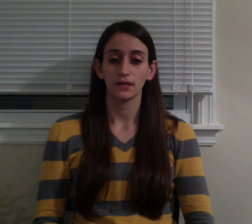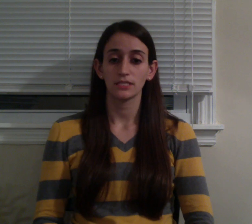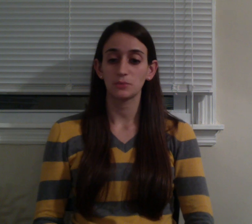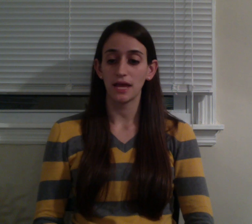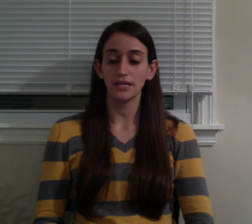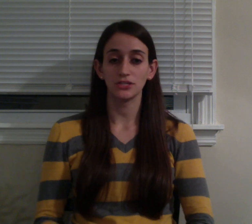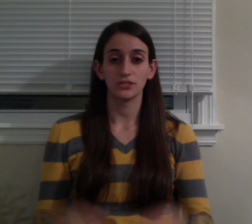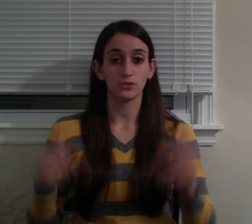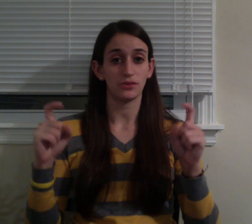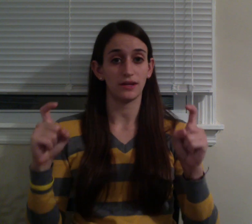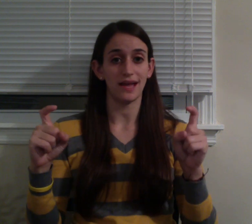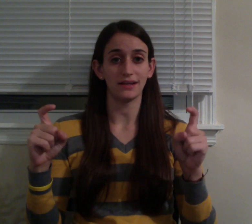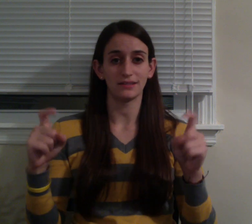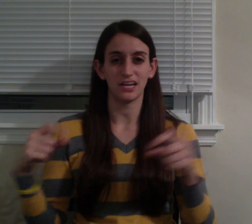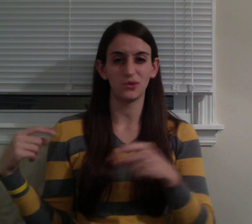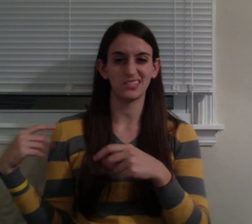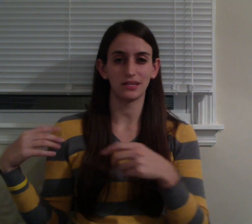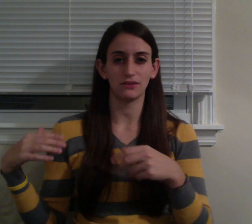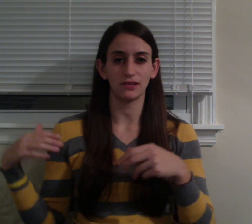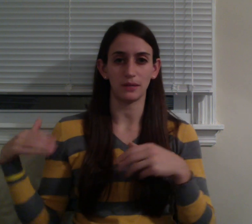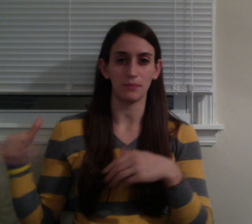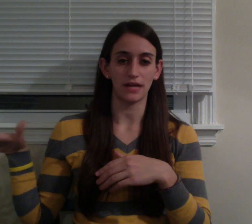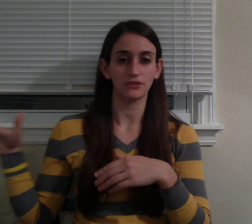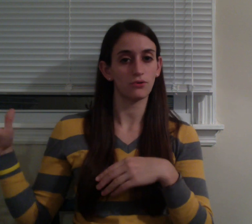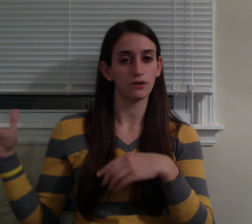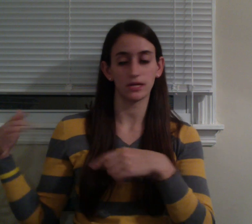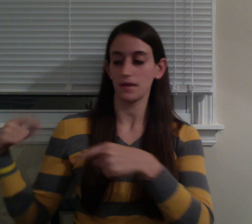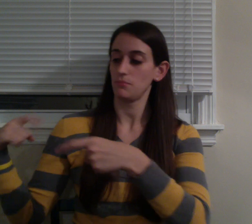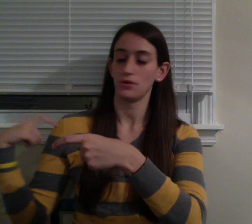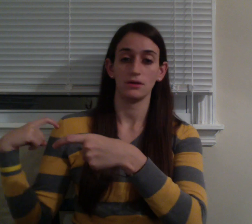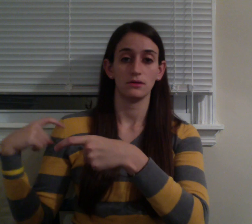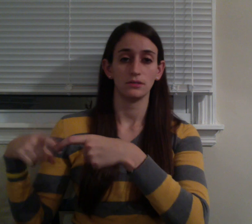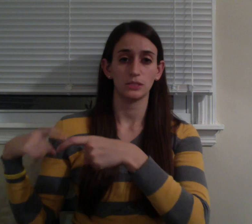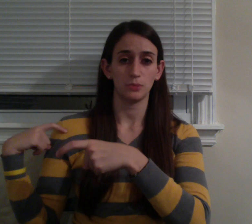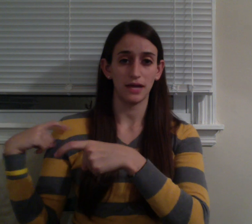Spanish is with an X, I always think of like a matador cape, Spanish.